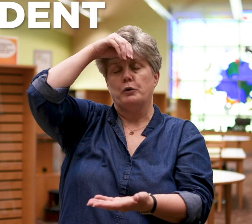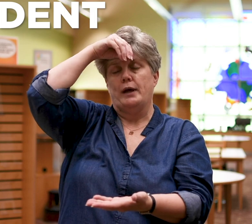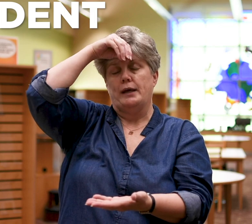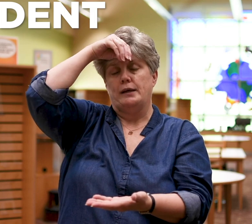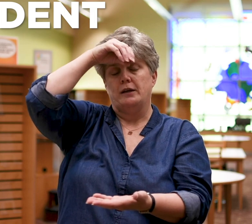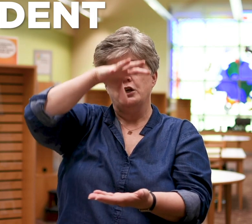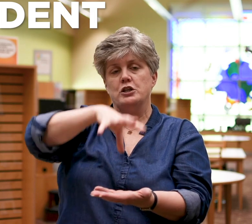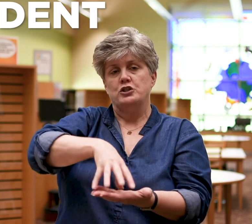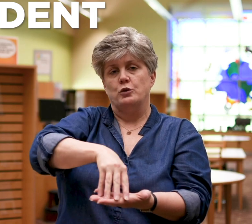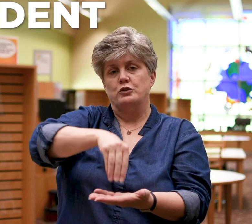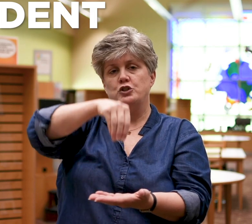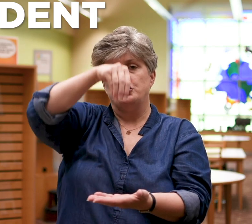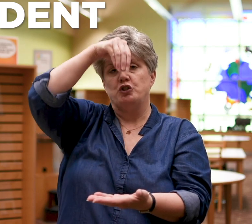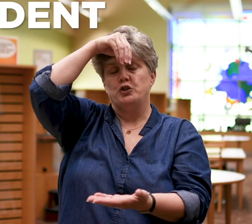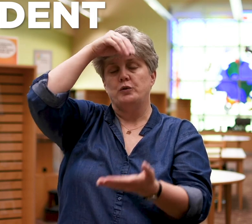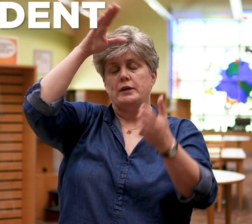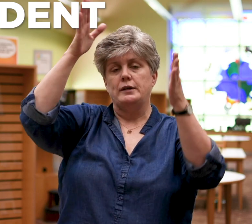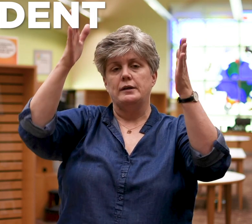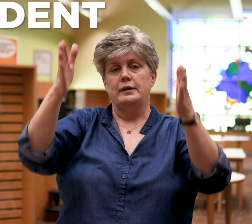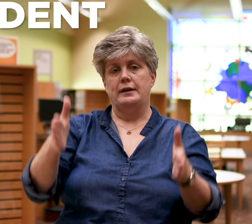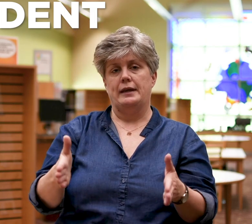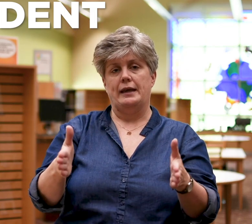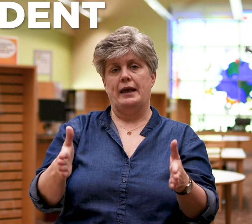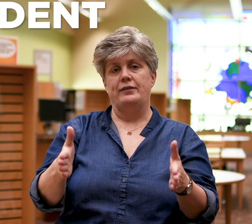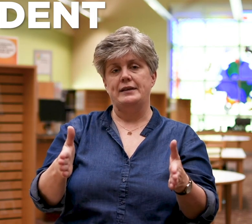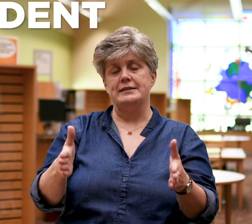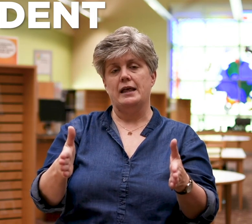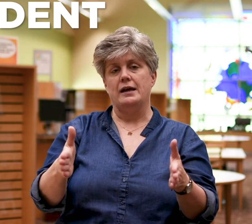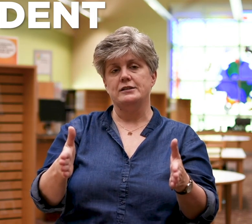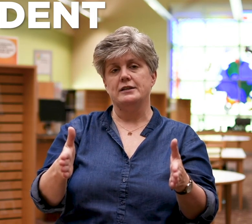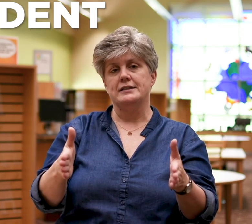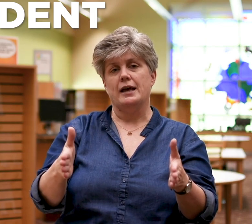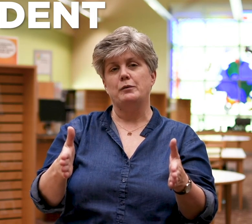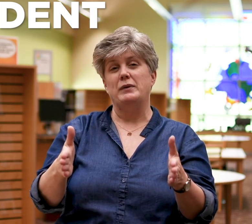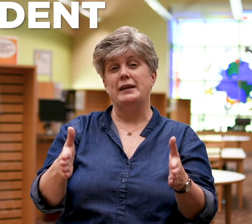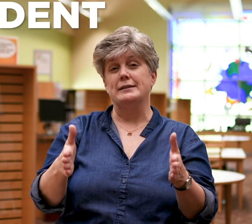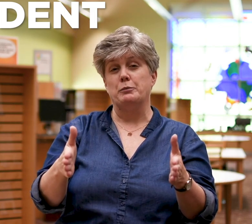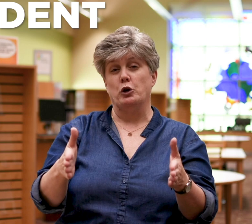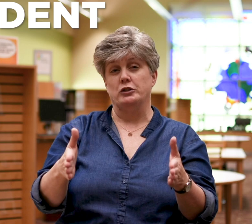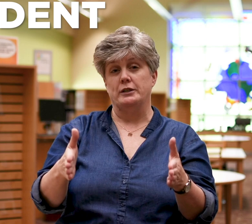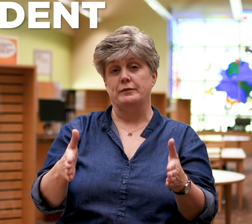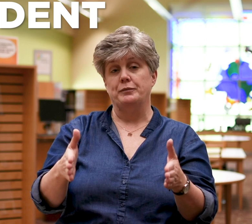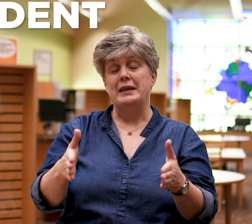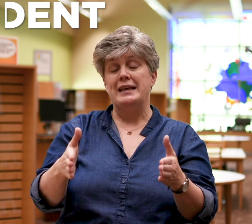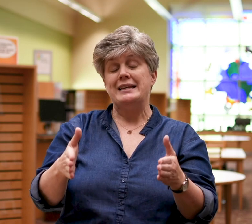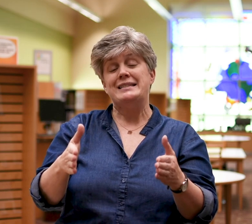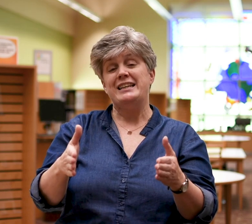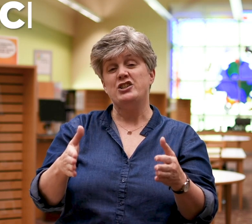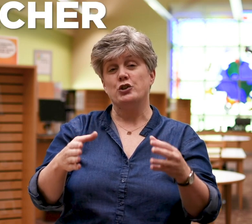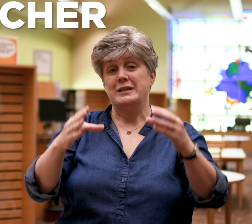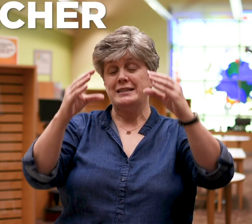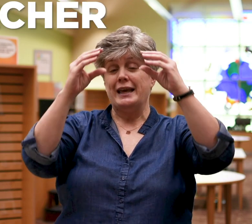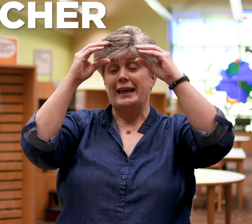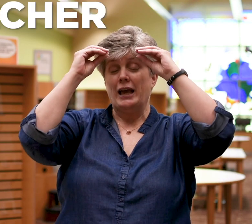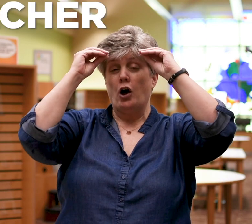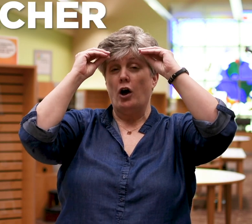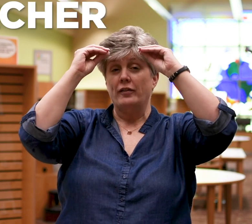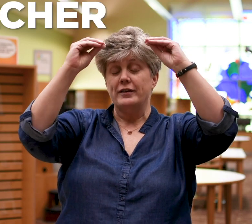brain so student and these lines on the side mean that's a person teacher is taking all the